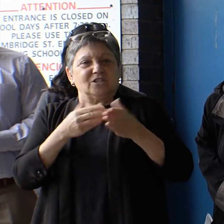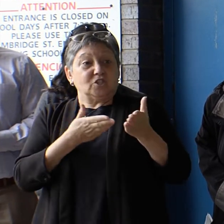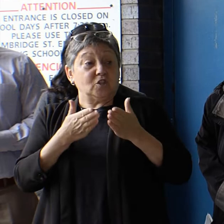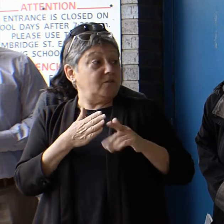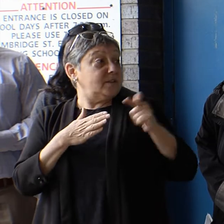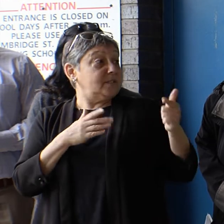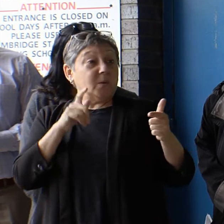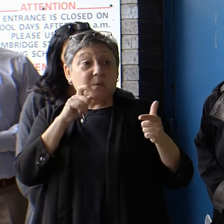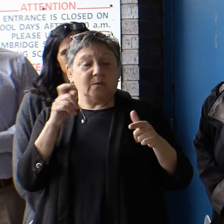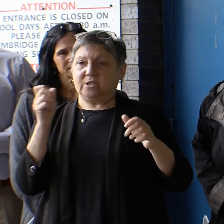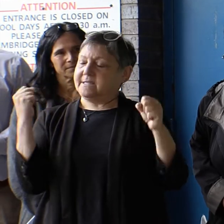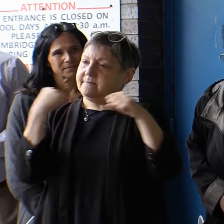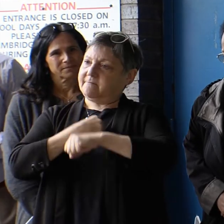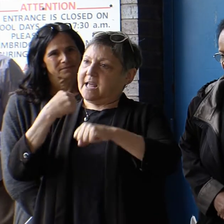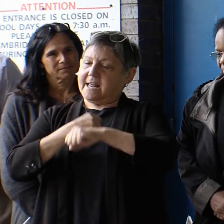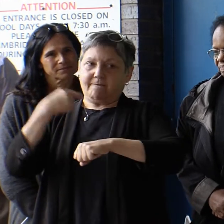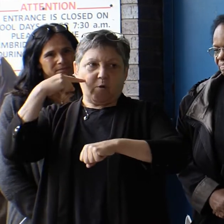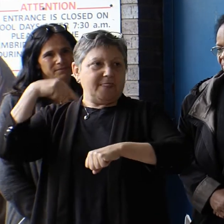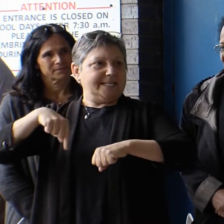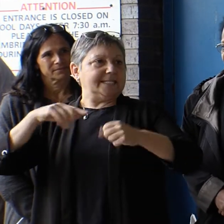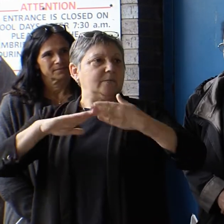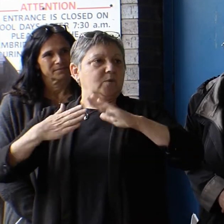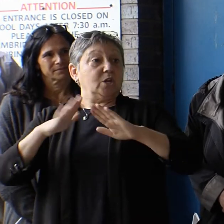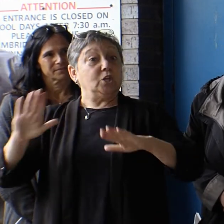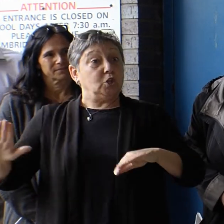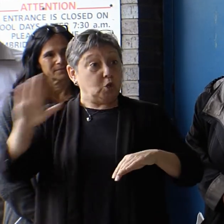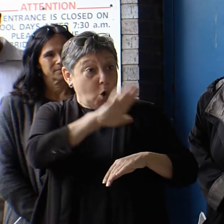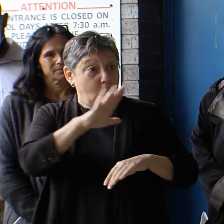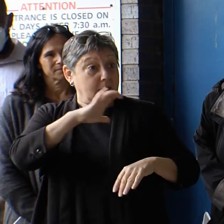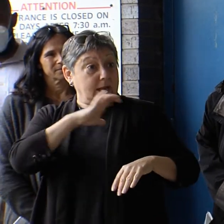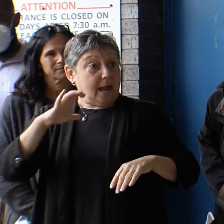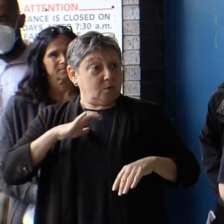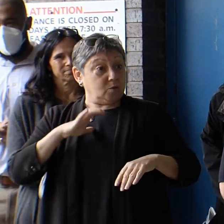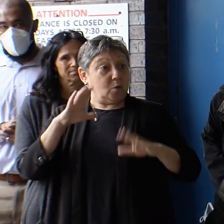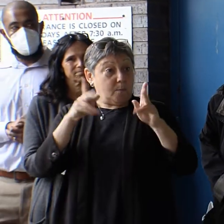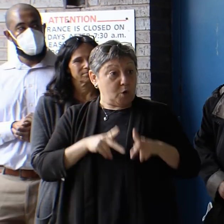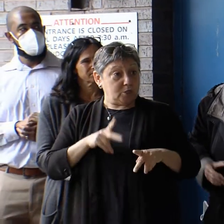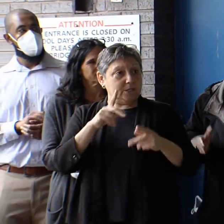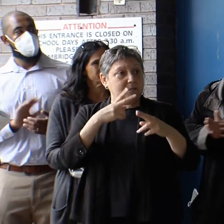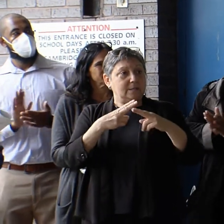someone who is fighting for this community every day, your district city councilor, Liz Braden.